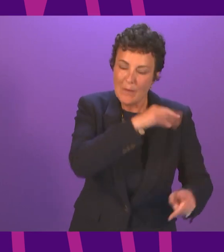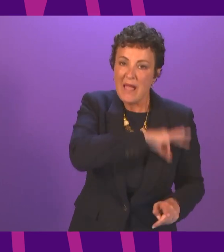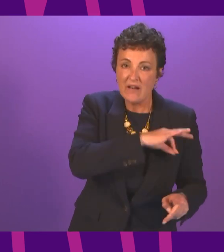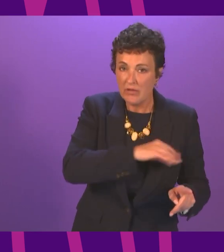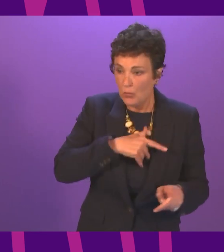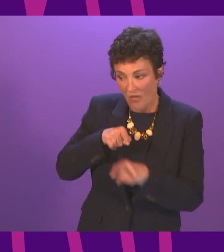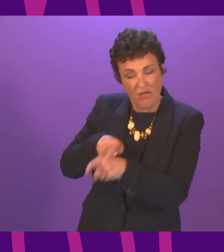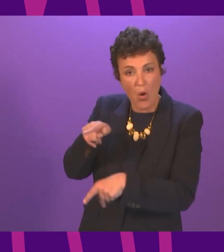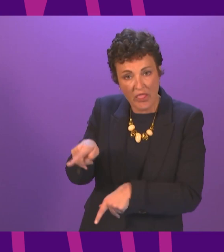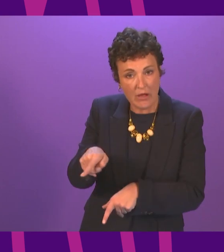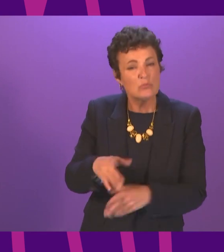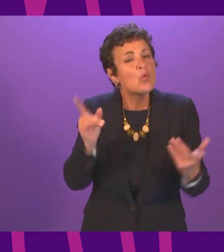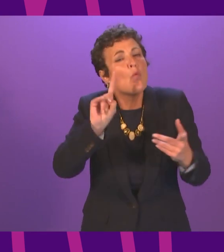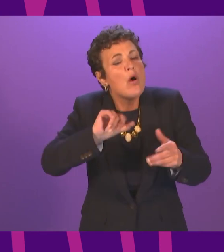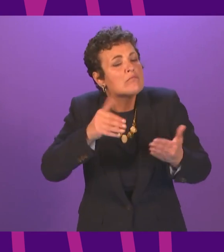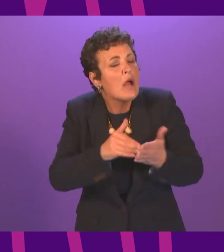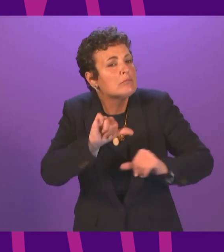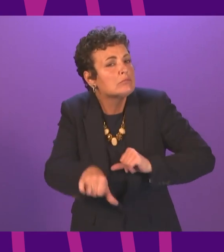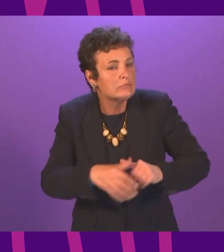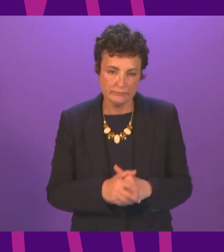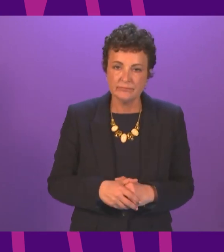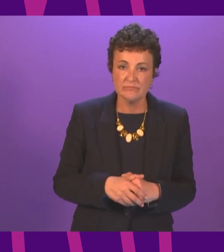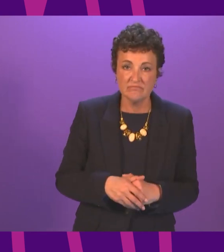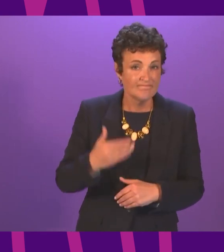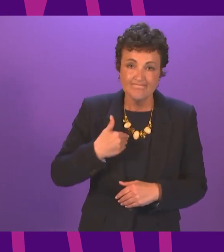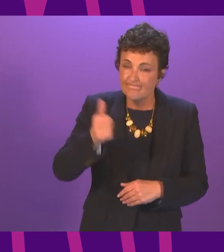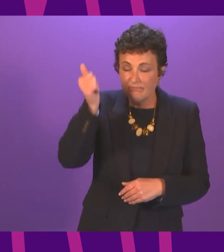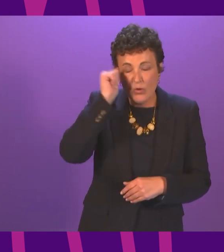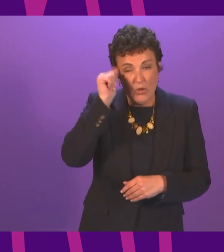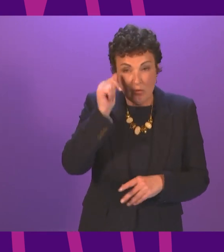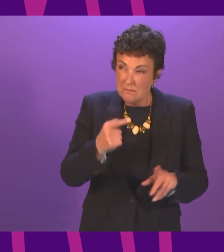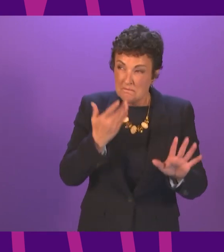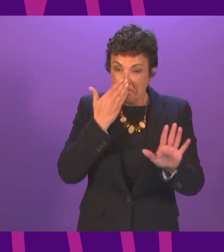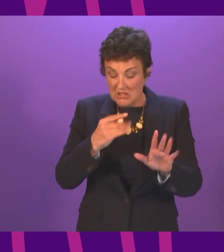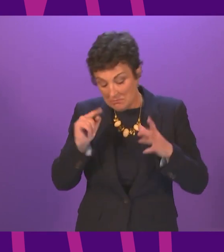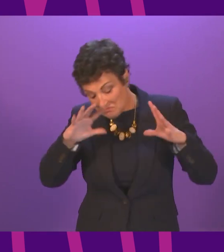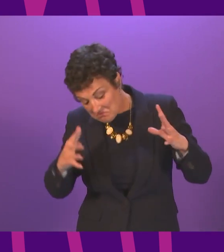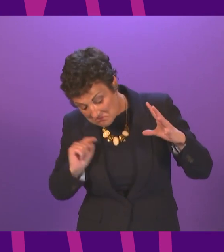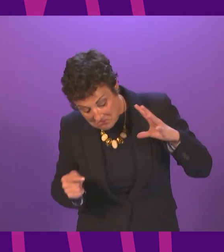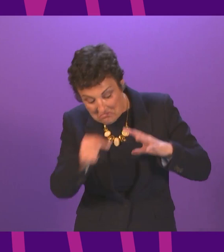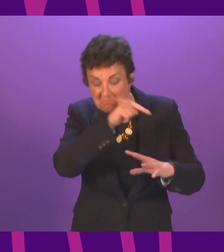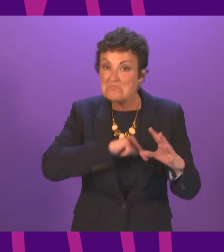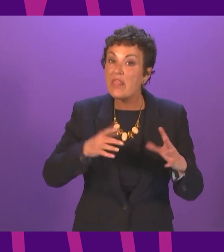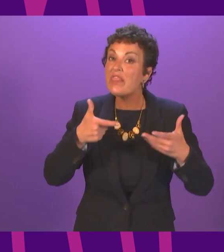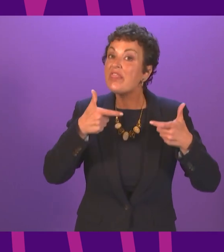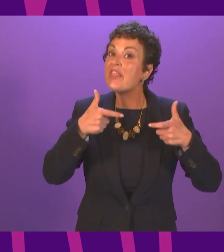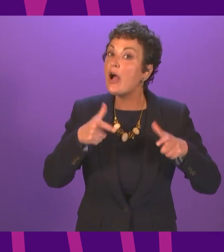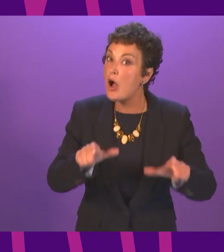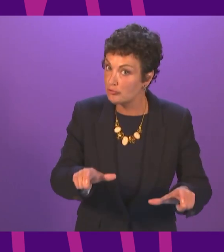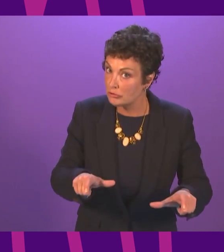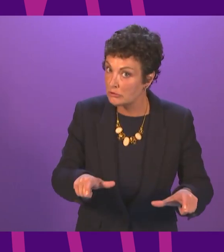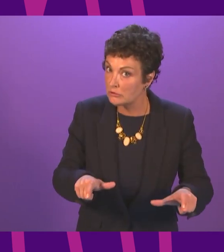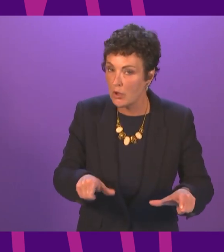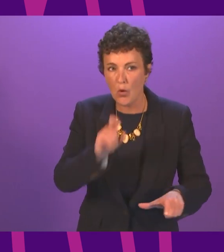so what is to be done we know that the countries that did best at dealing with COVID are those that are the most